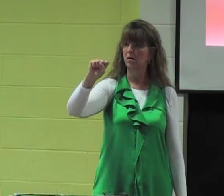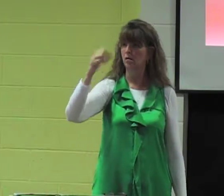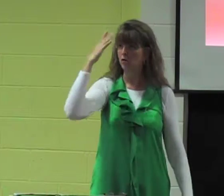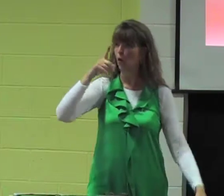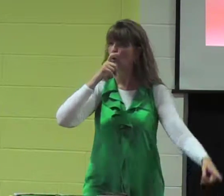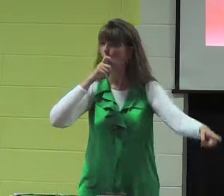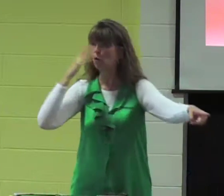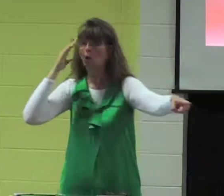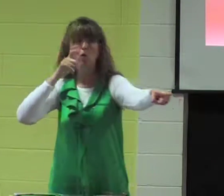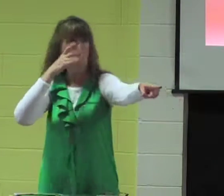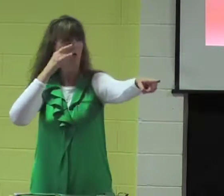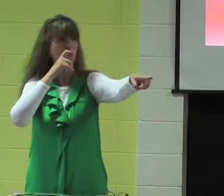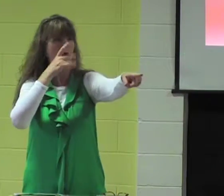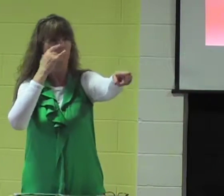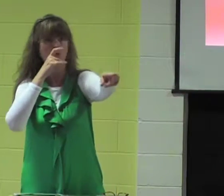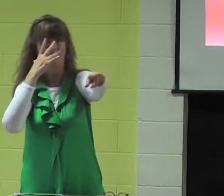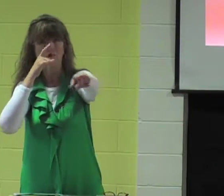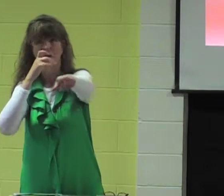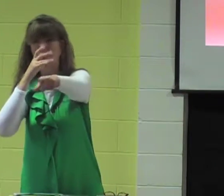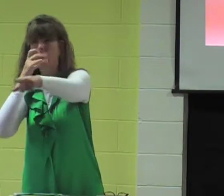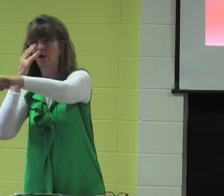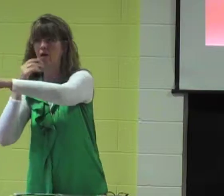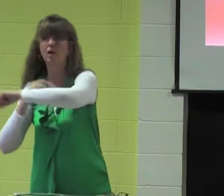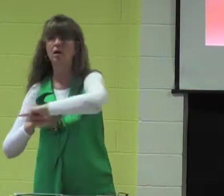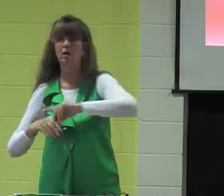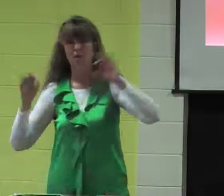Regals. Do you know who it is? Anybody know who it is?